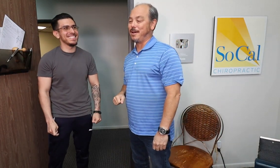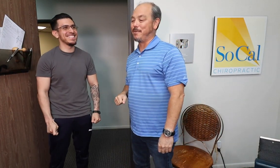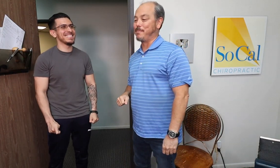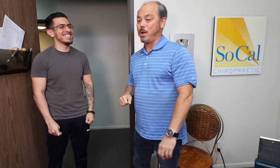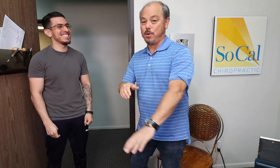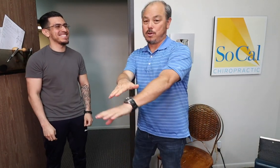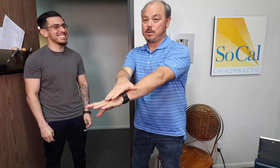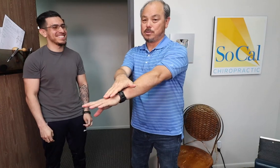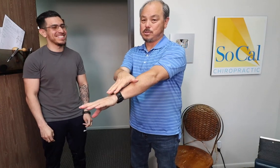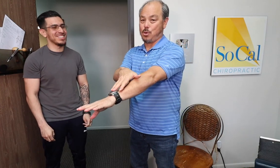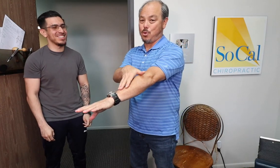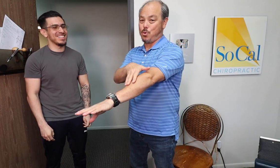oh, slow.